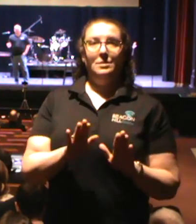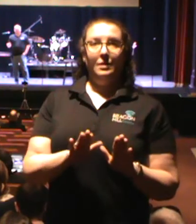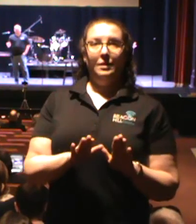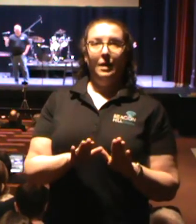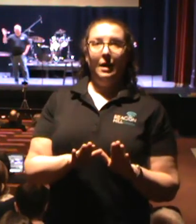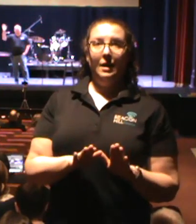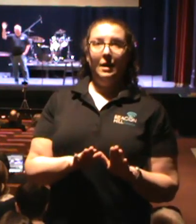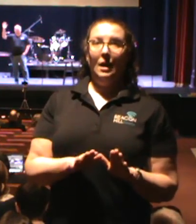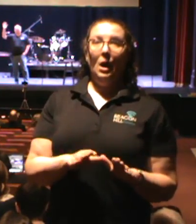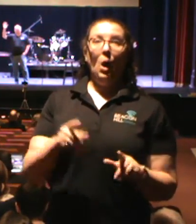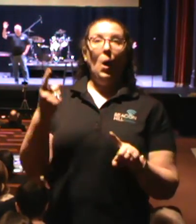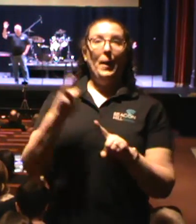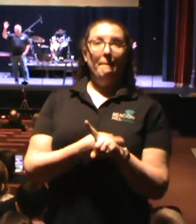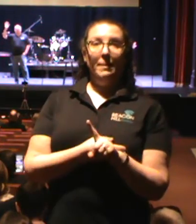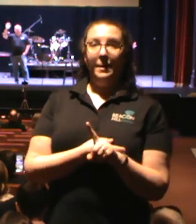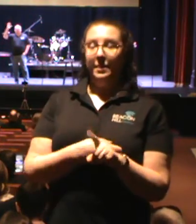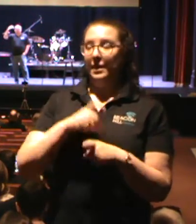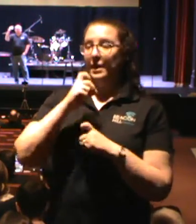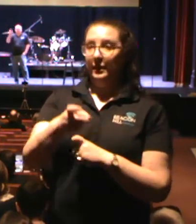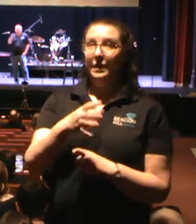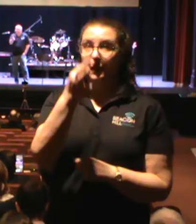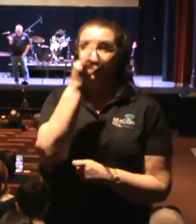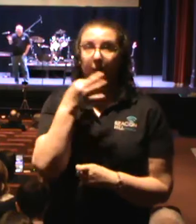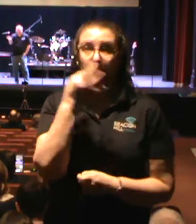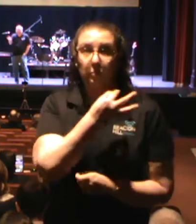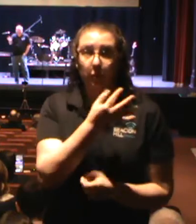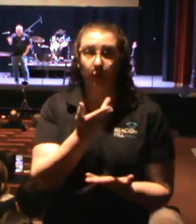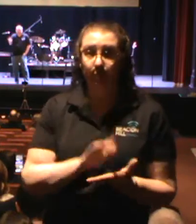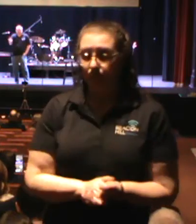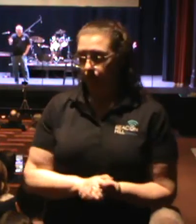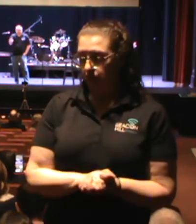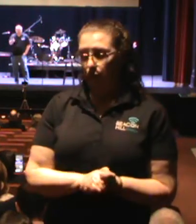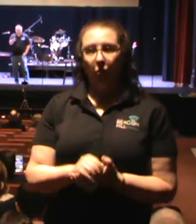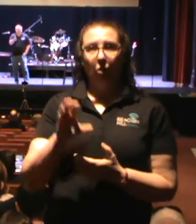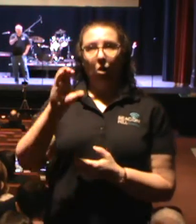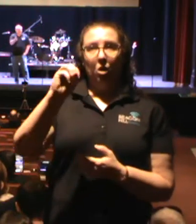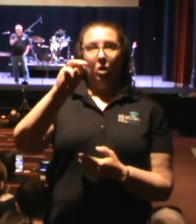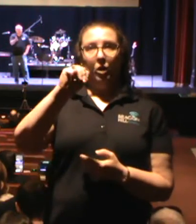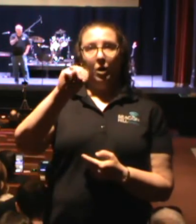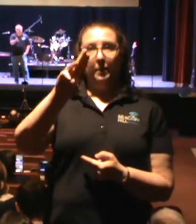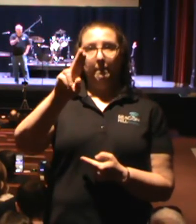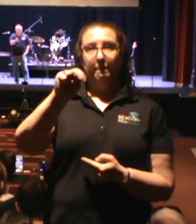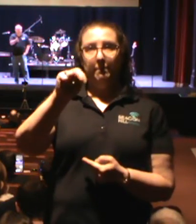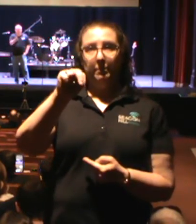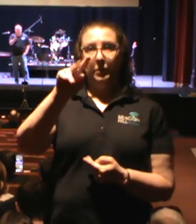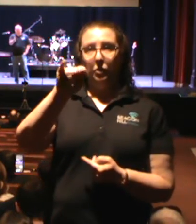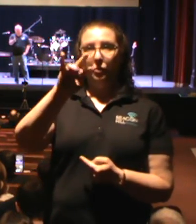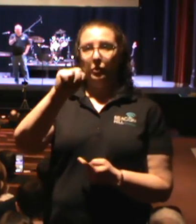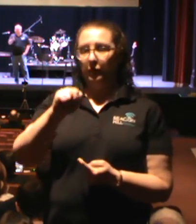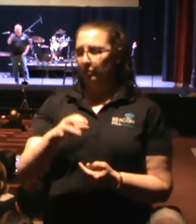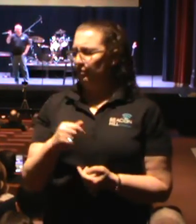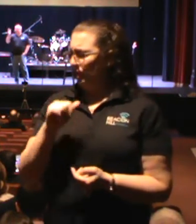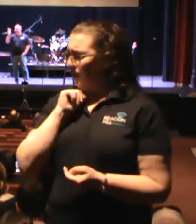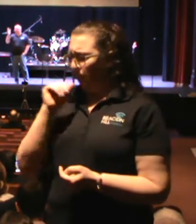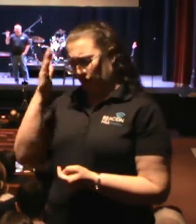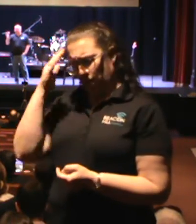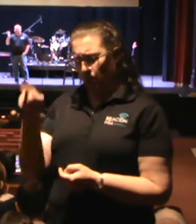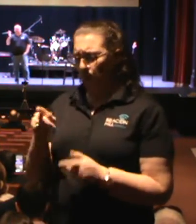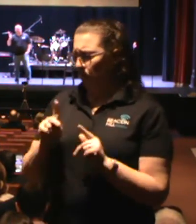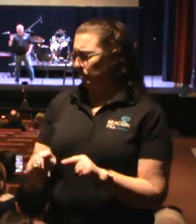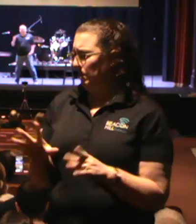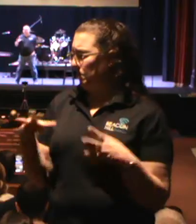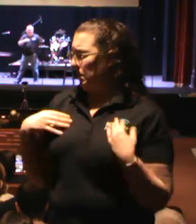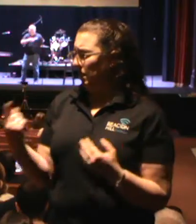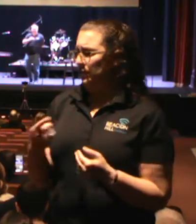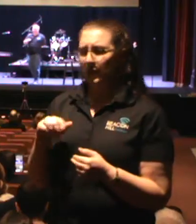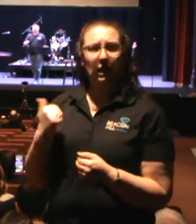communion. Anybody with me? So that, I didn't know that they did anything else. I didn't know that they had any other purpose. I just watched them hand